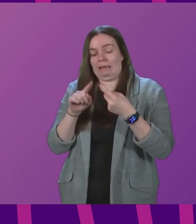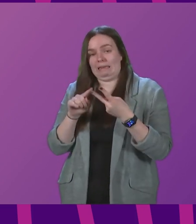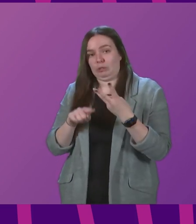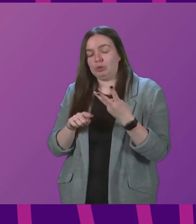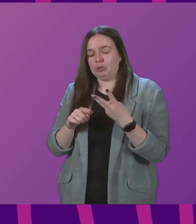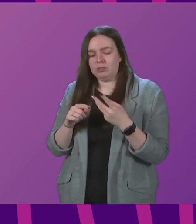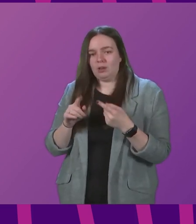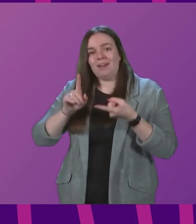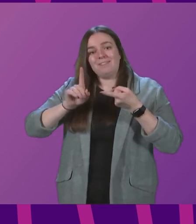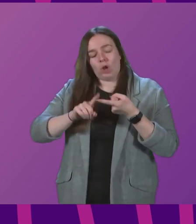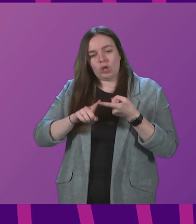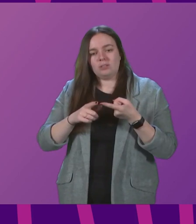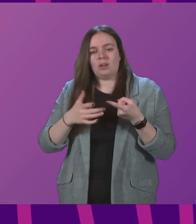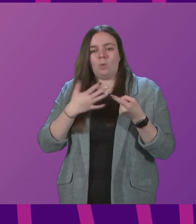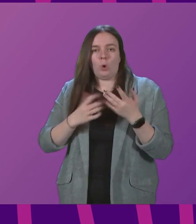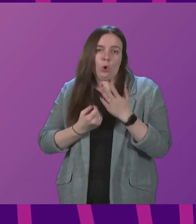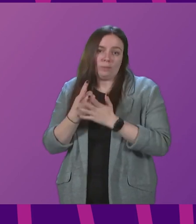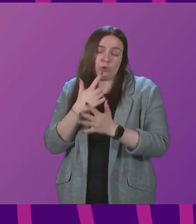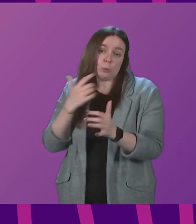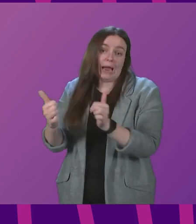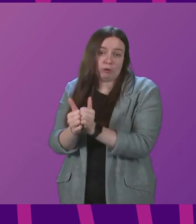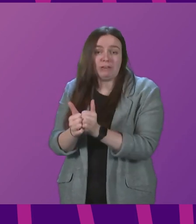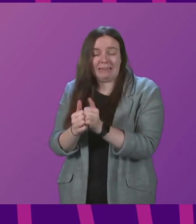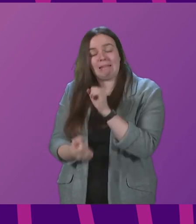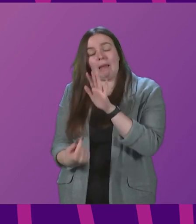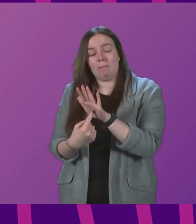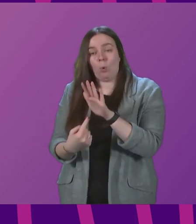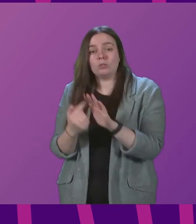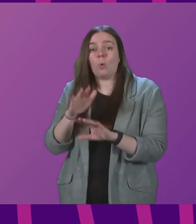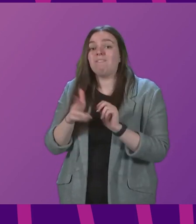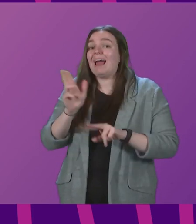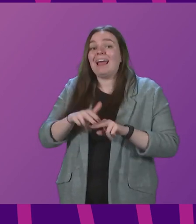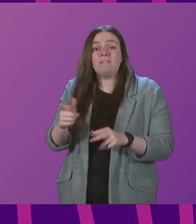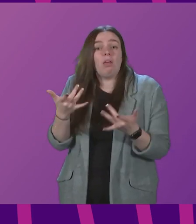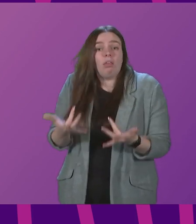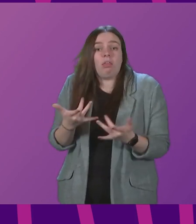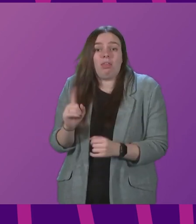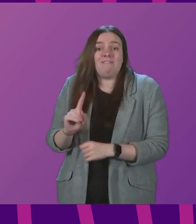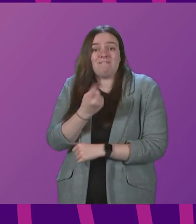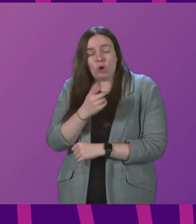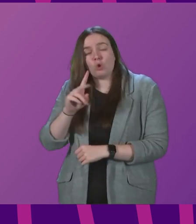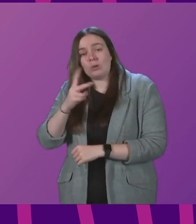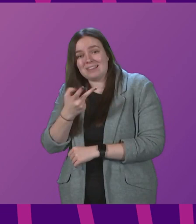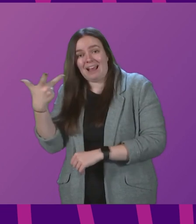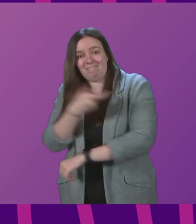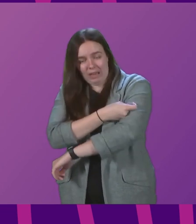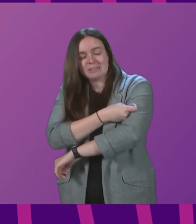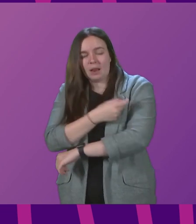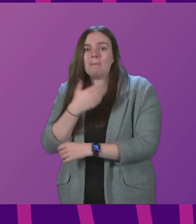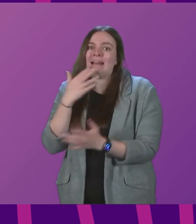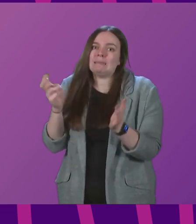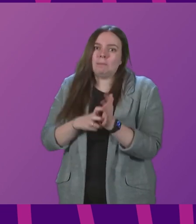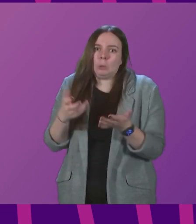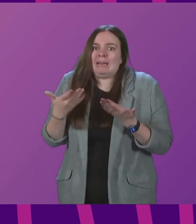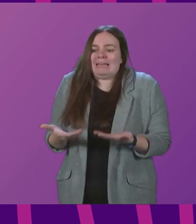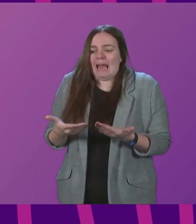turn. Firstly, can I take the opportunity to agree with Douglas Ross about the importance of, if you have not already had your first or second jag to get